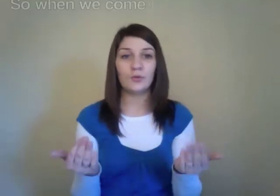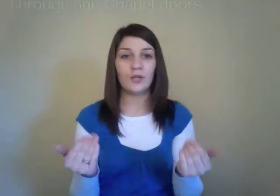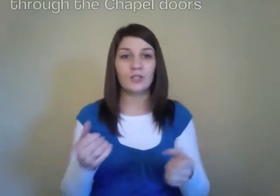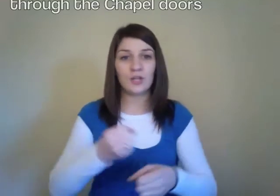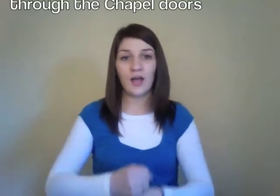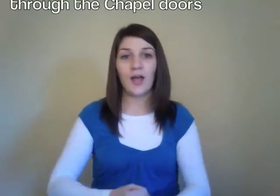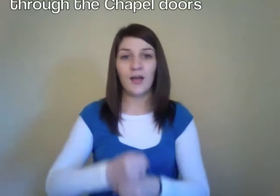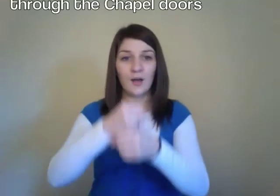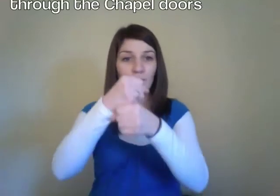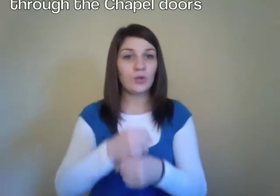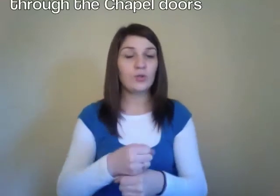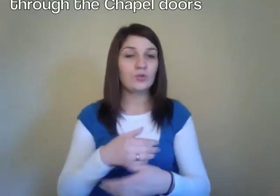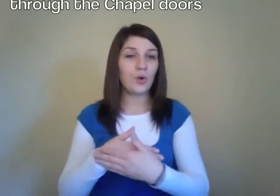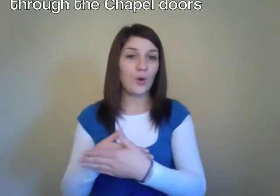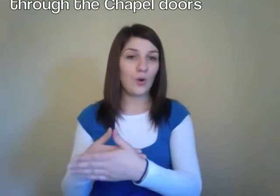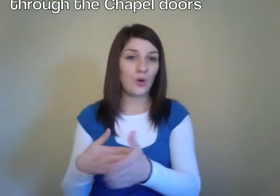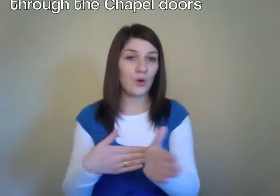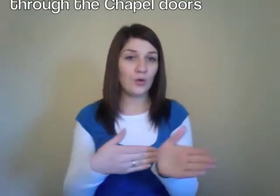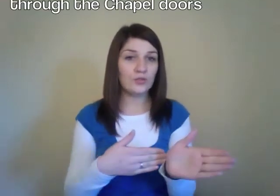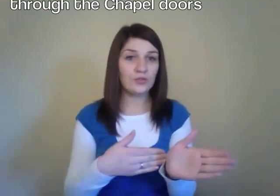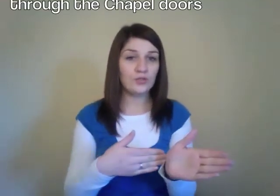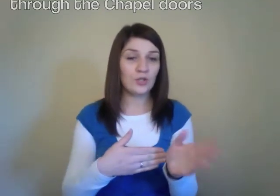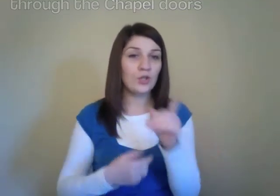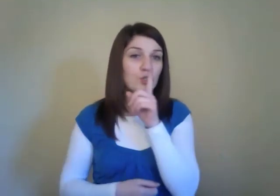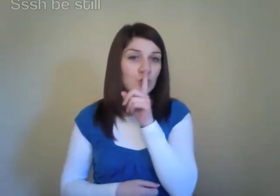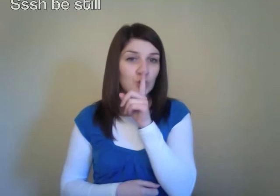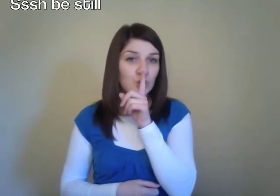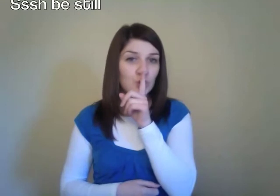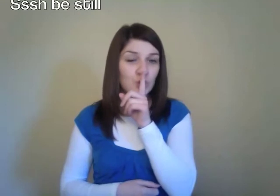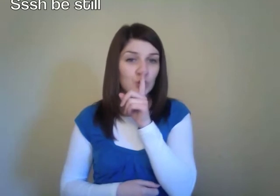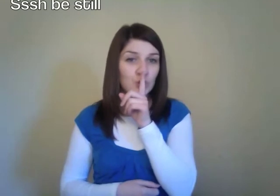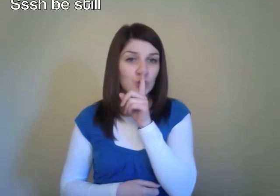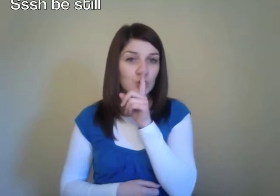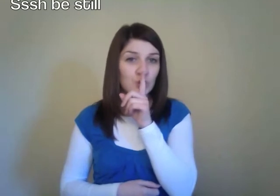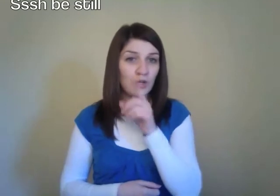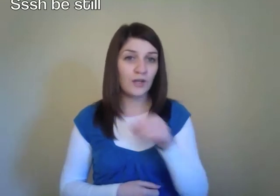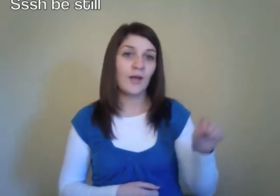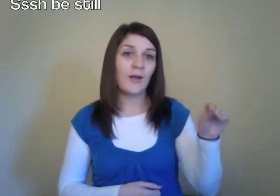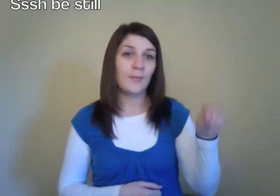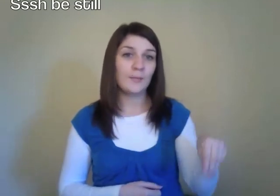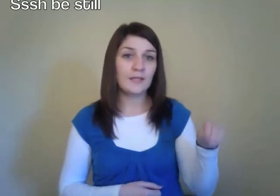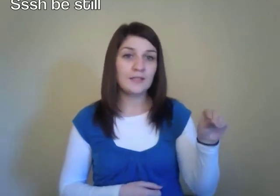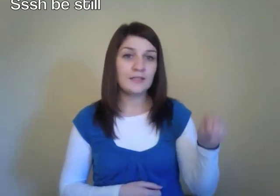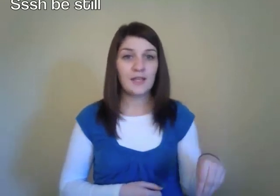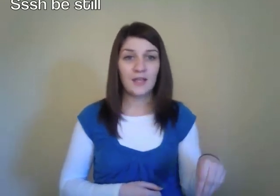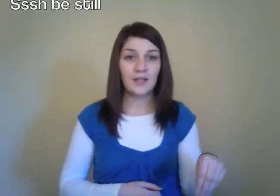the chapel doors, Keep me still.